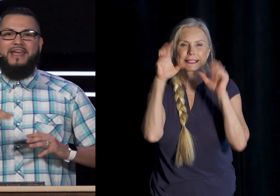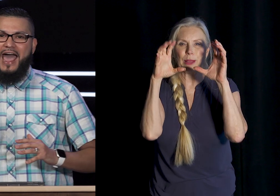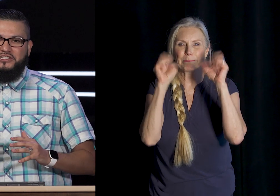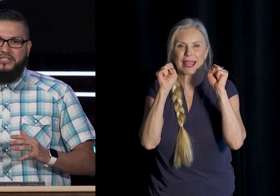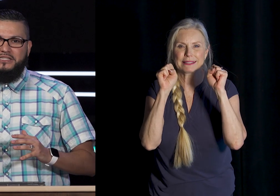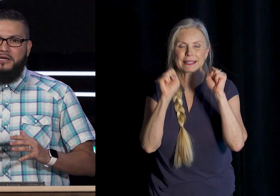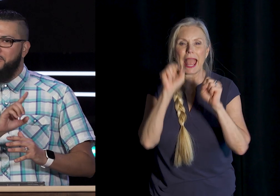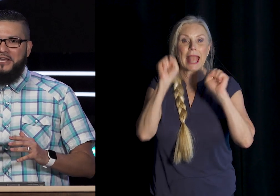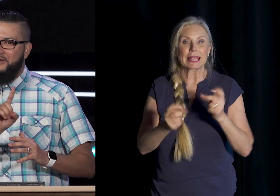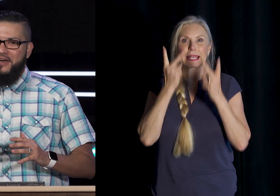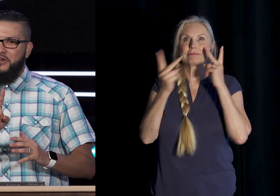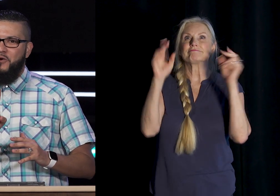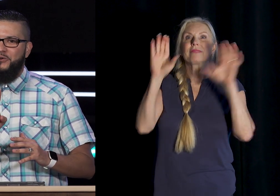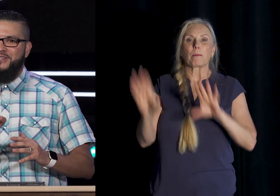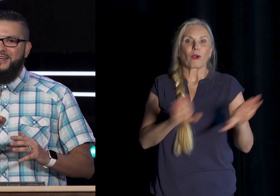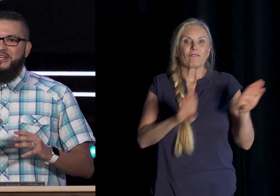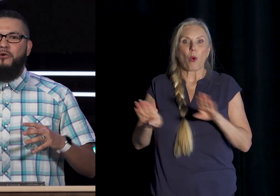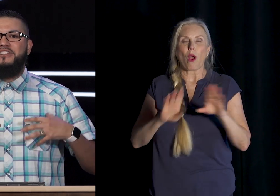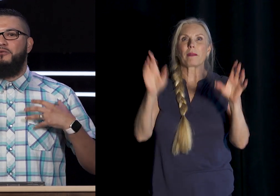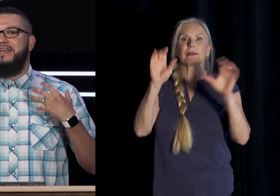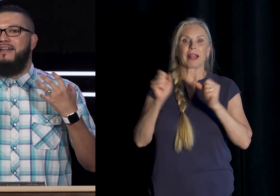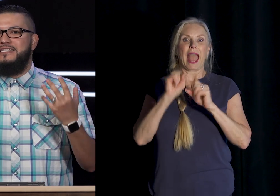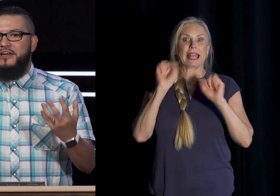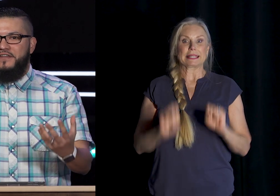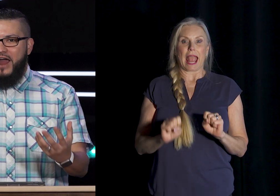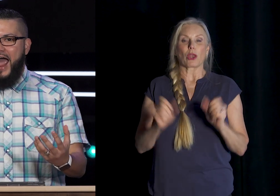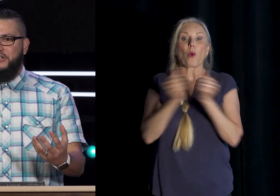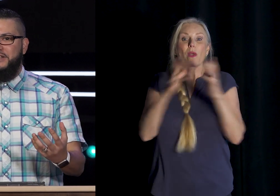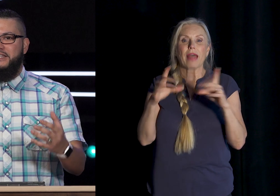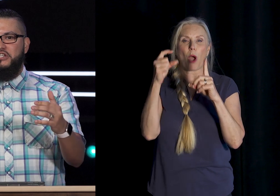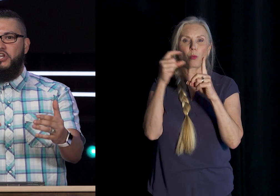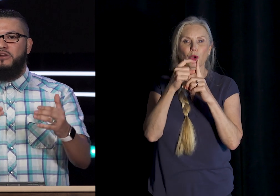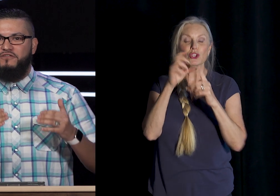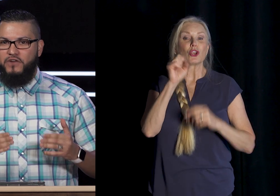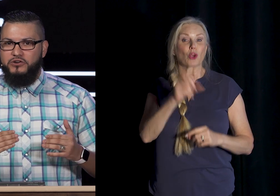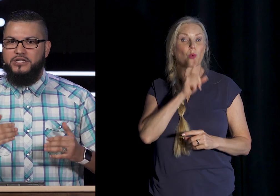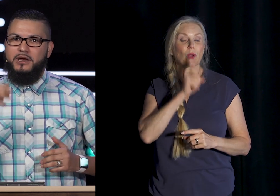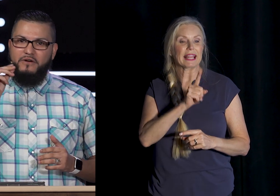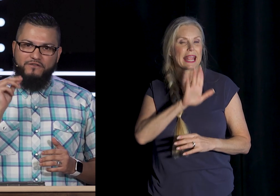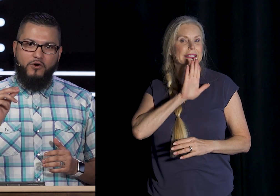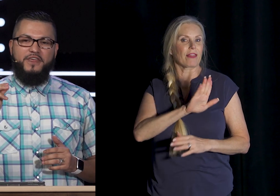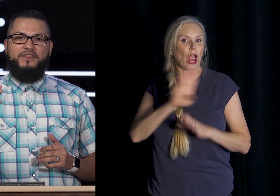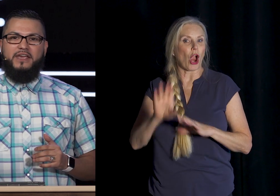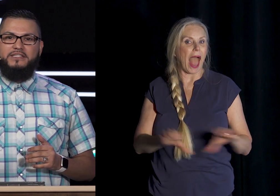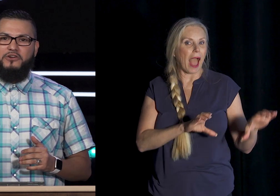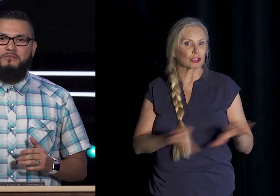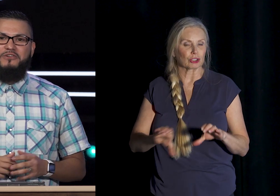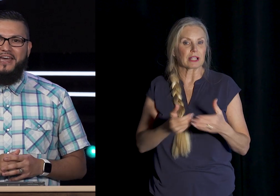actions But they don't have any words So it's the reality Of their actions That is noticed first Before the things That are communicated